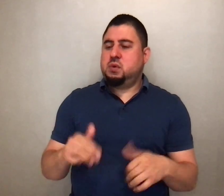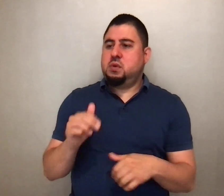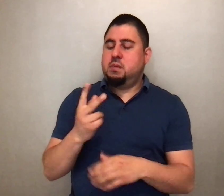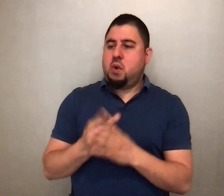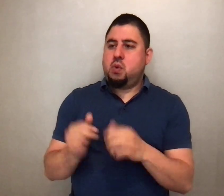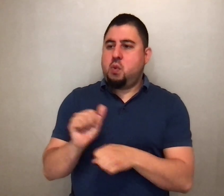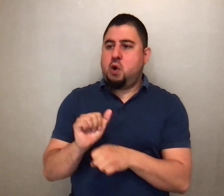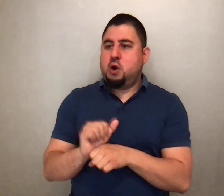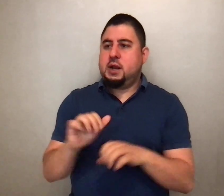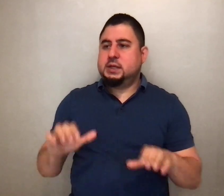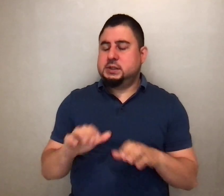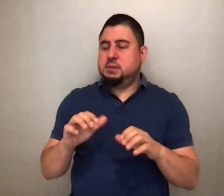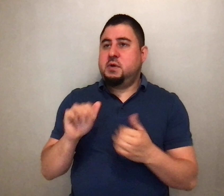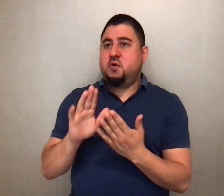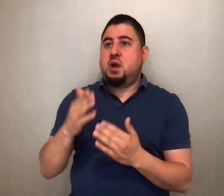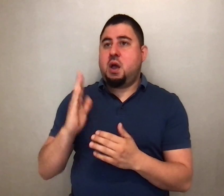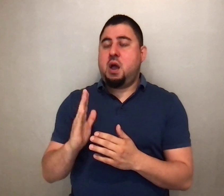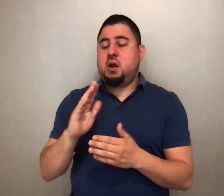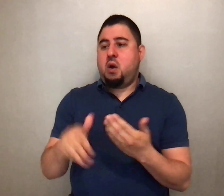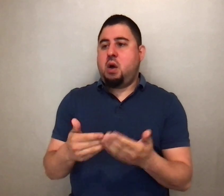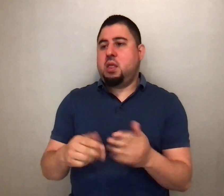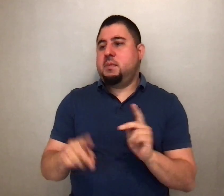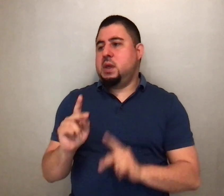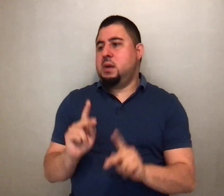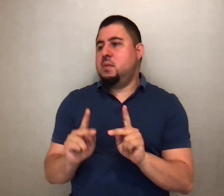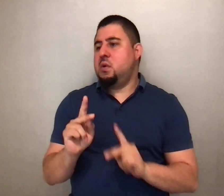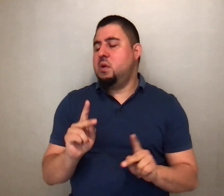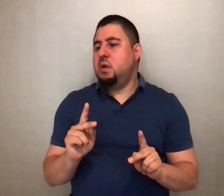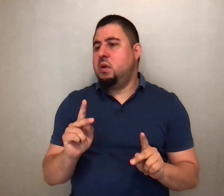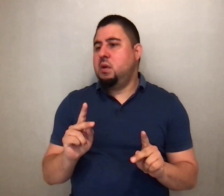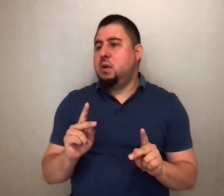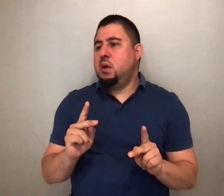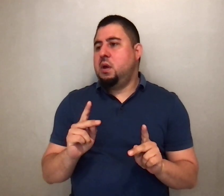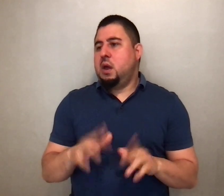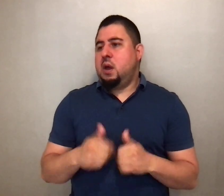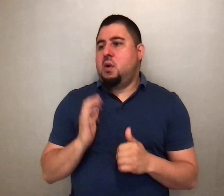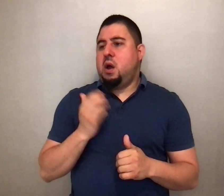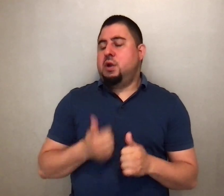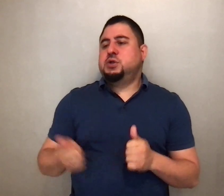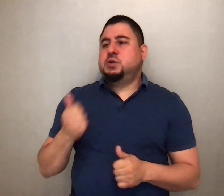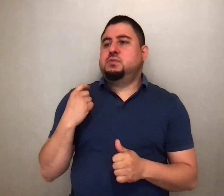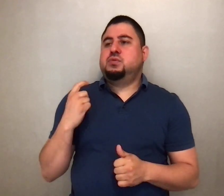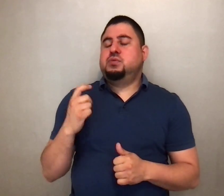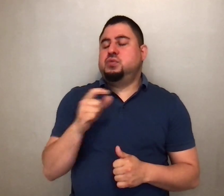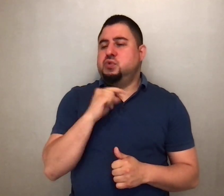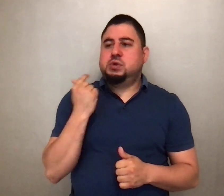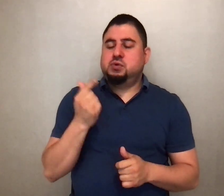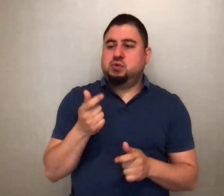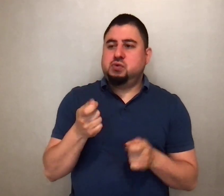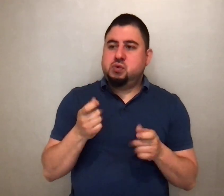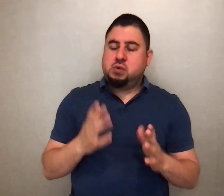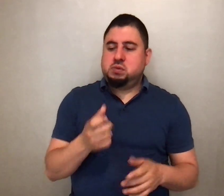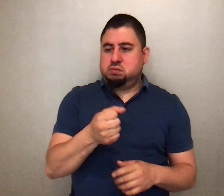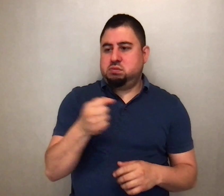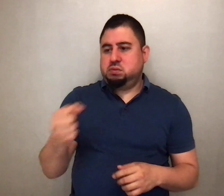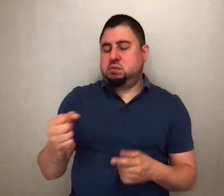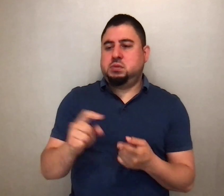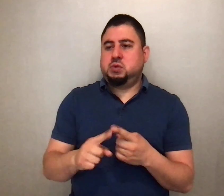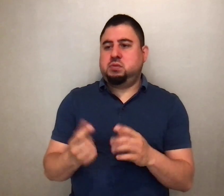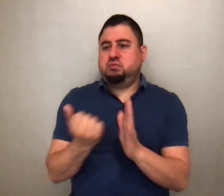before God and all the people, how our chief priests and rulers both handed him over to a sentence of